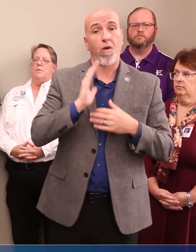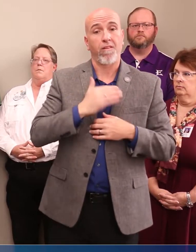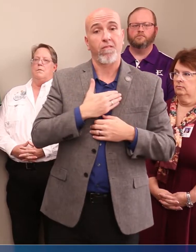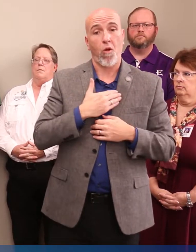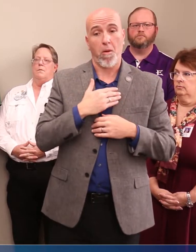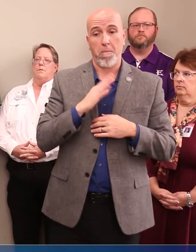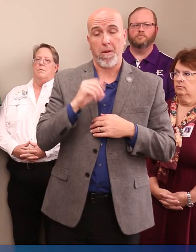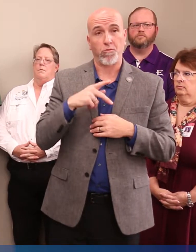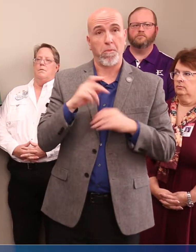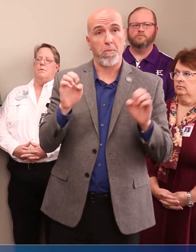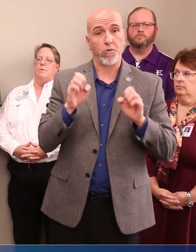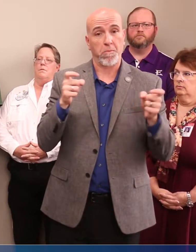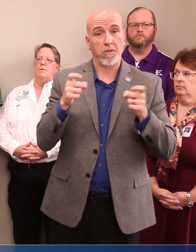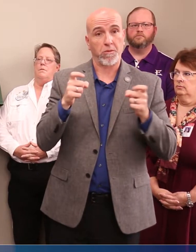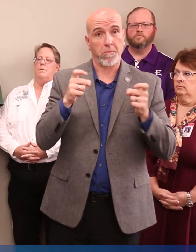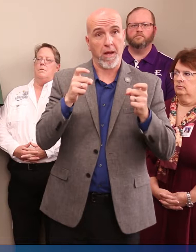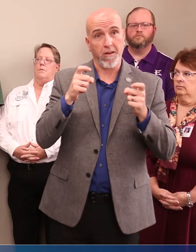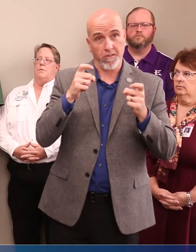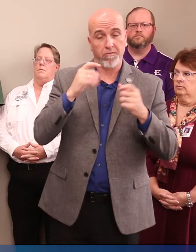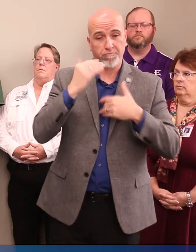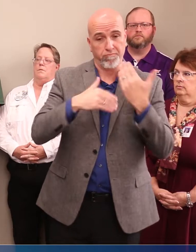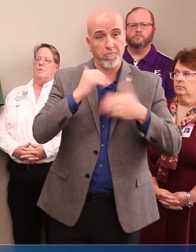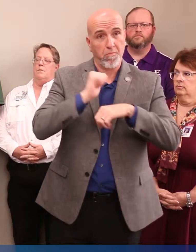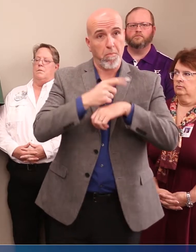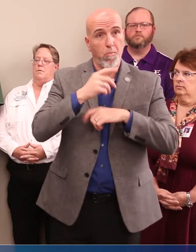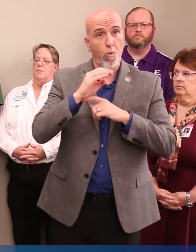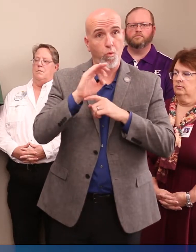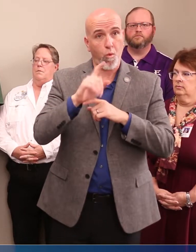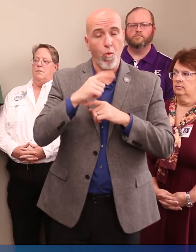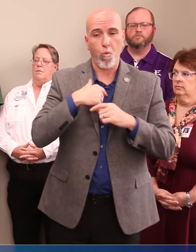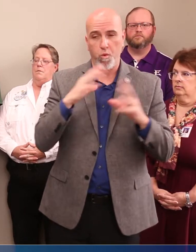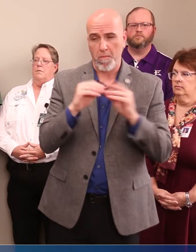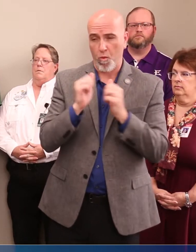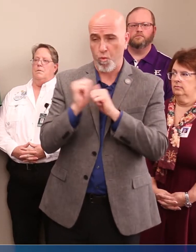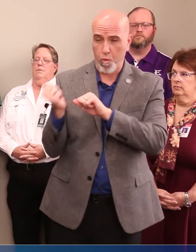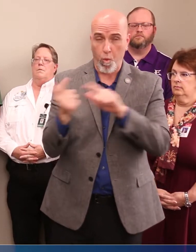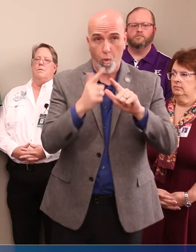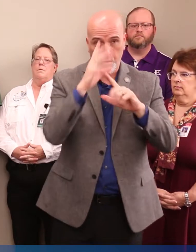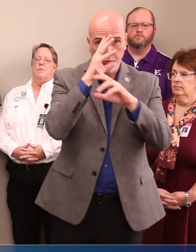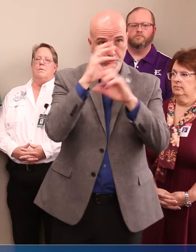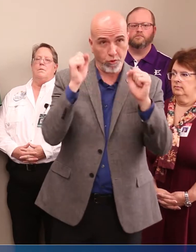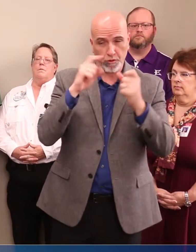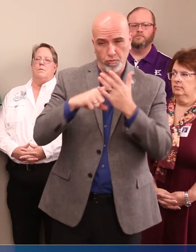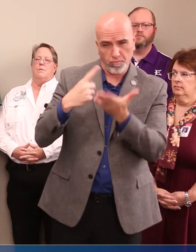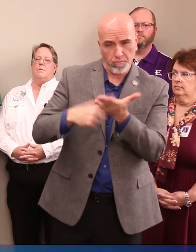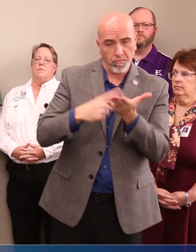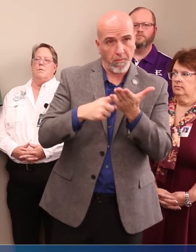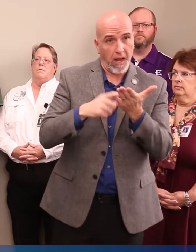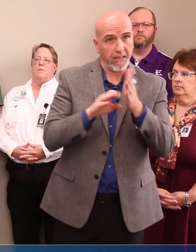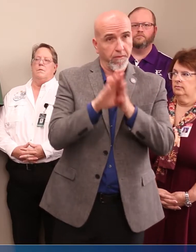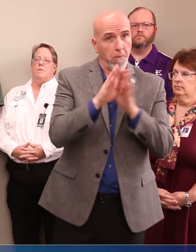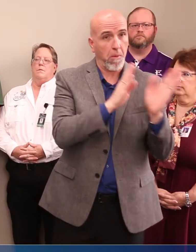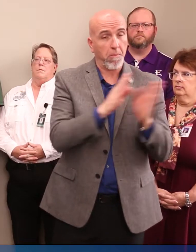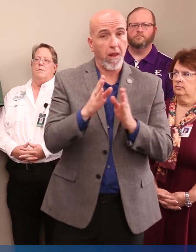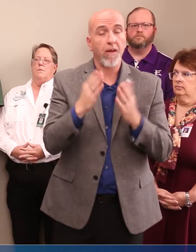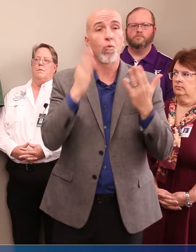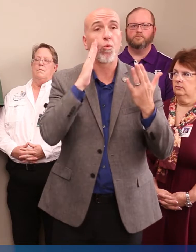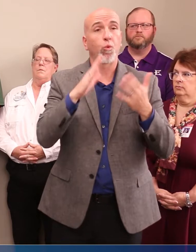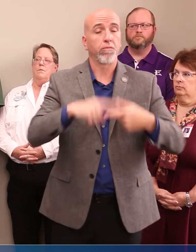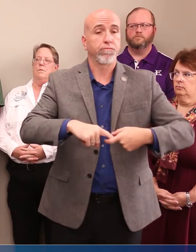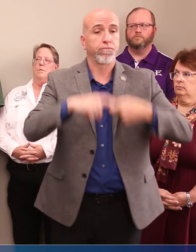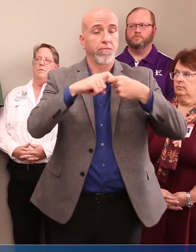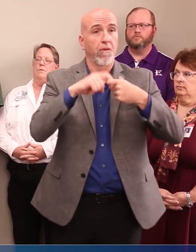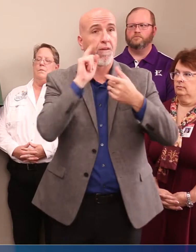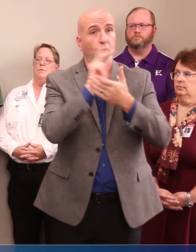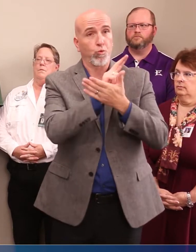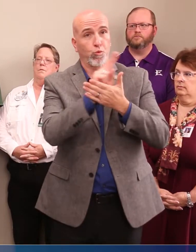Protocols, today we met with all the school district superintendents to develop a comprehensive plan that includes suspending school for